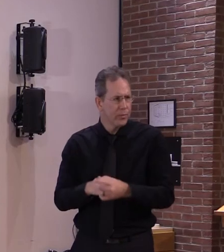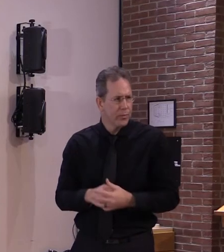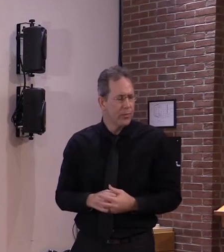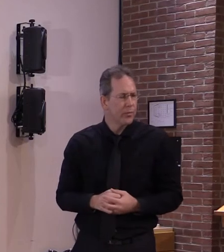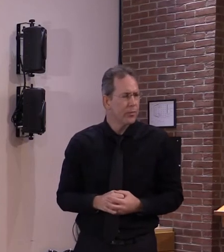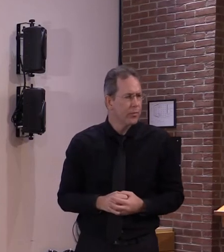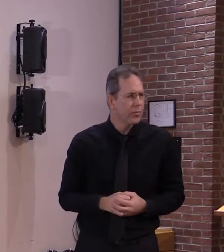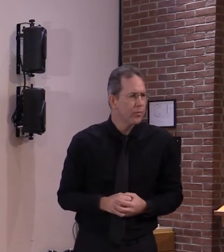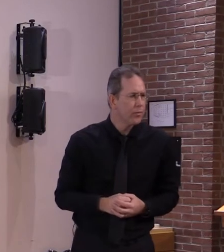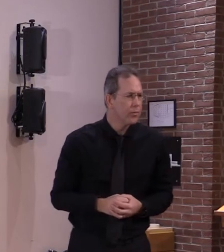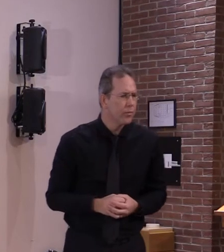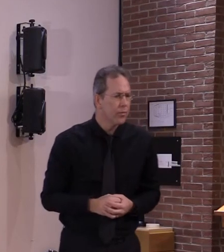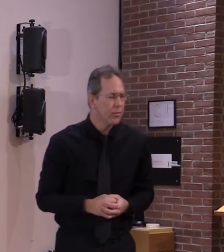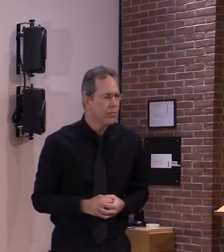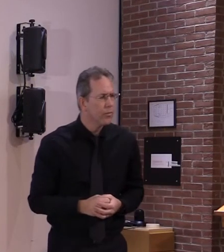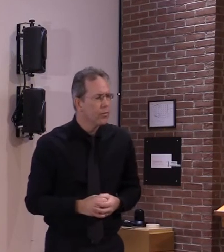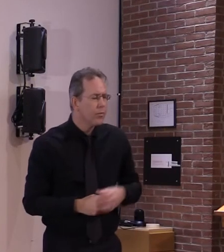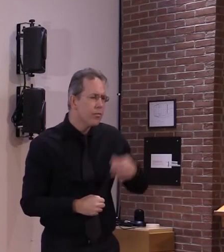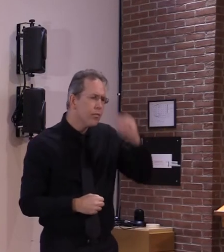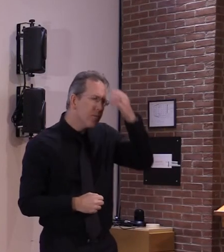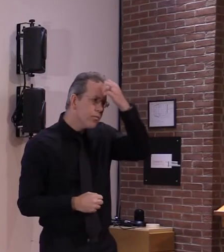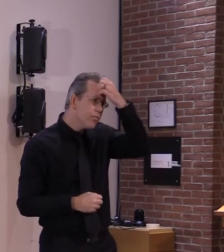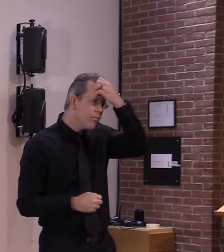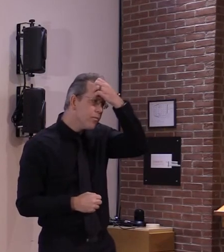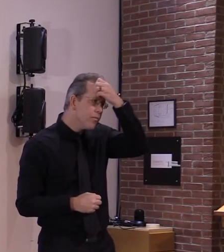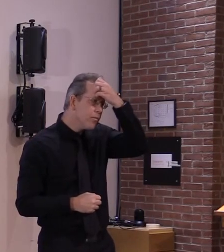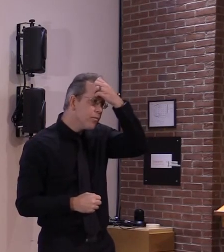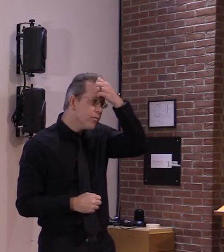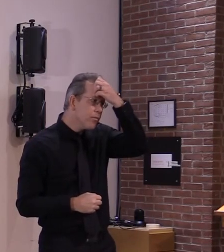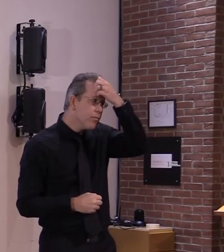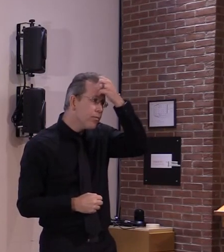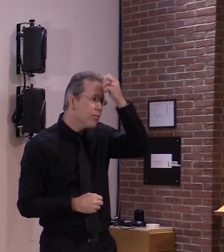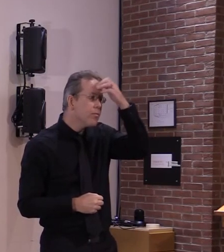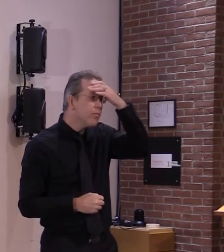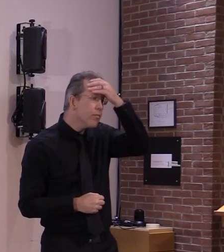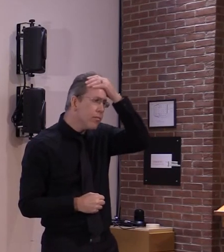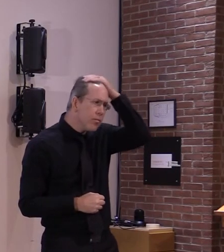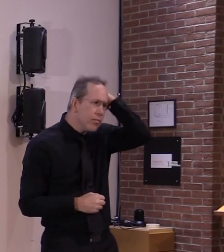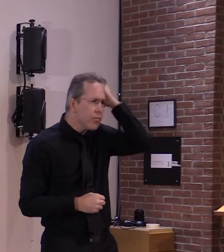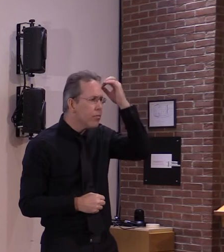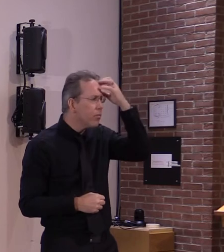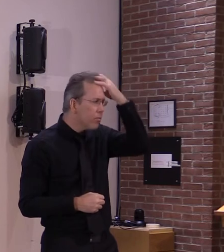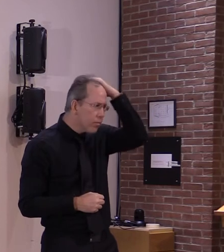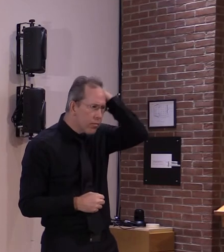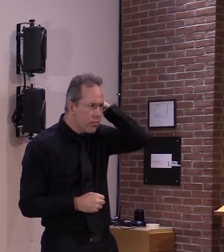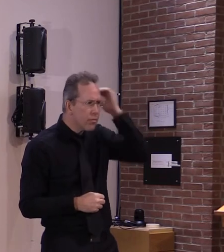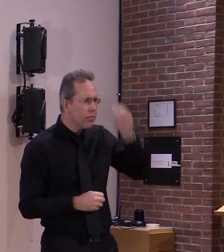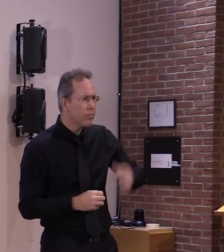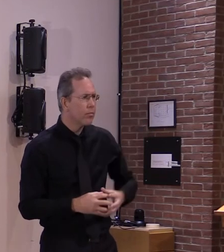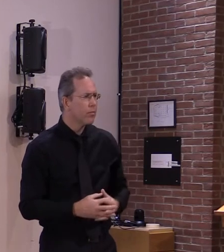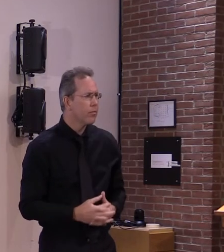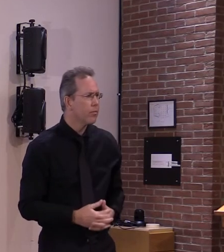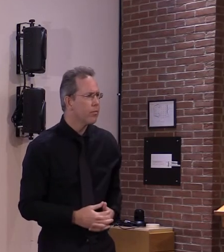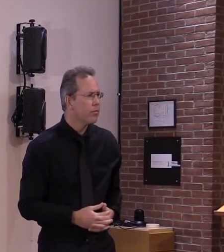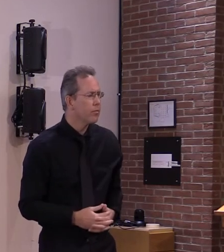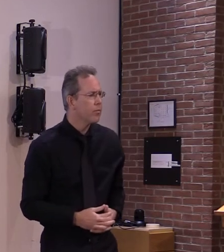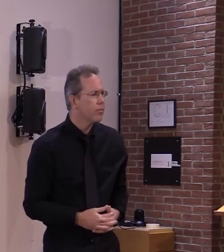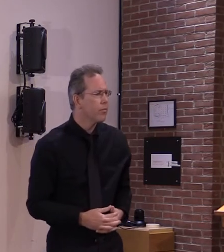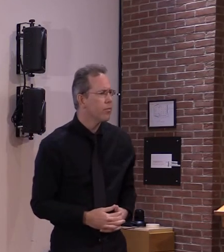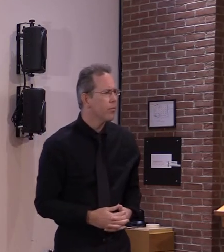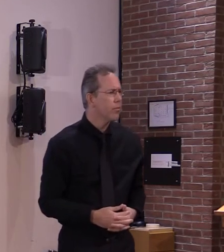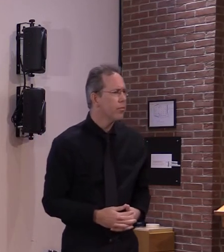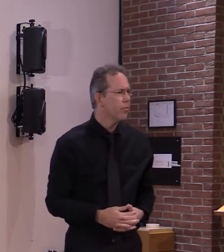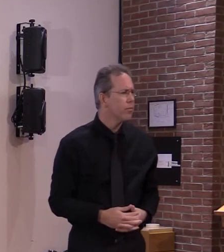is hoping for significantly more moderna vaccines assuming it gets approval for weeks two and three